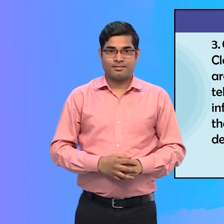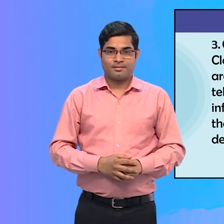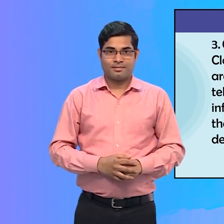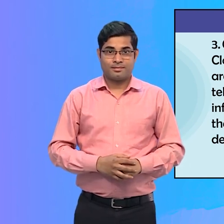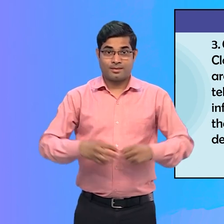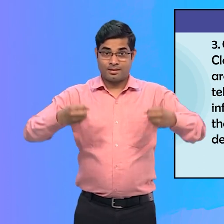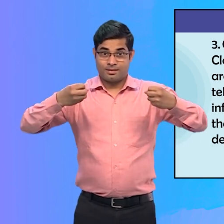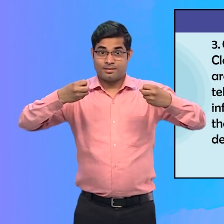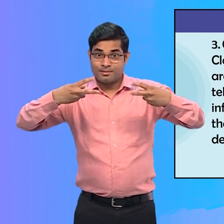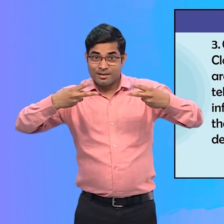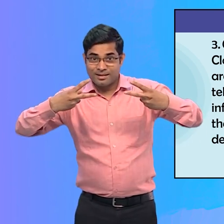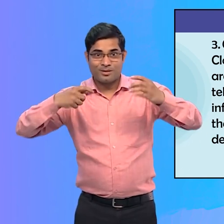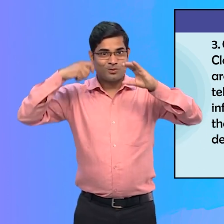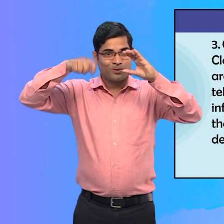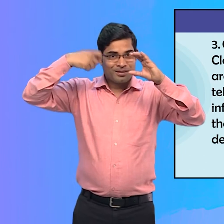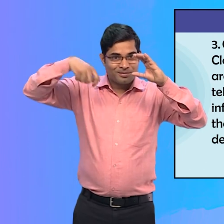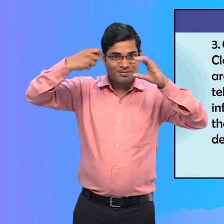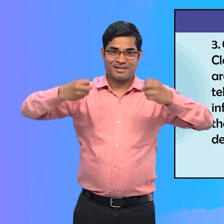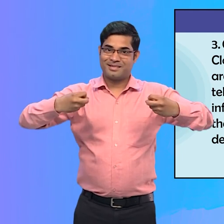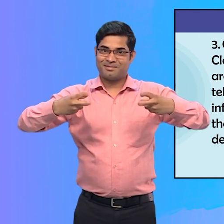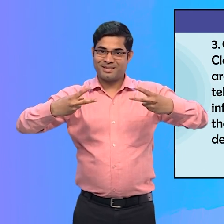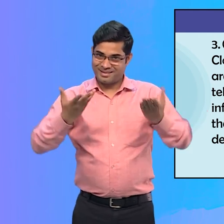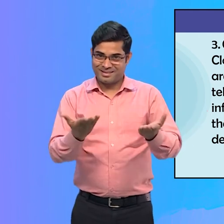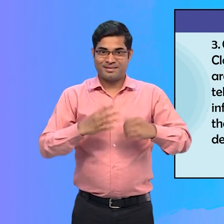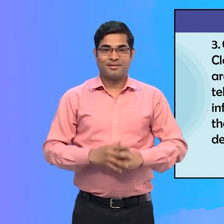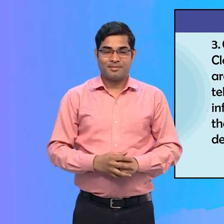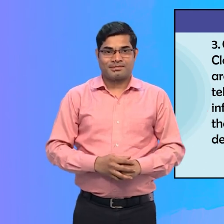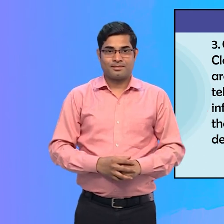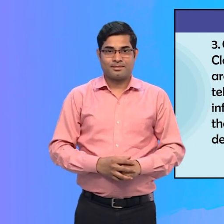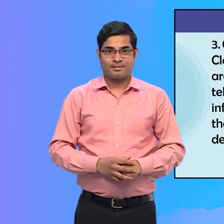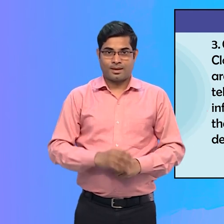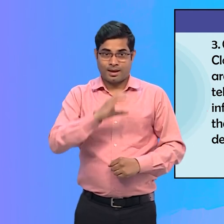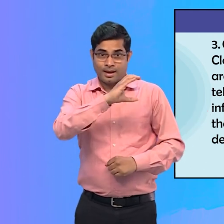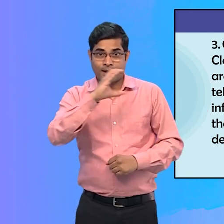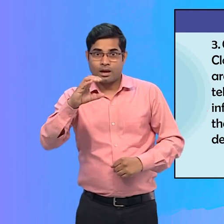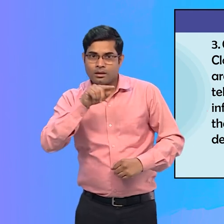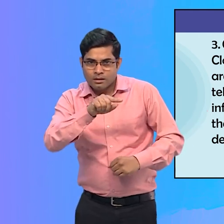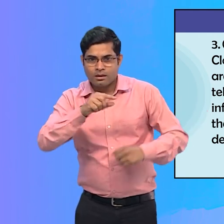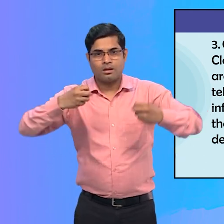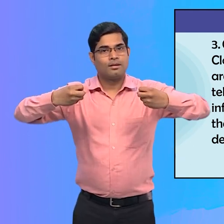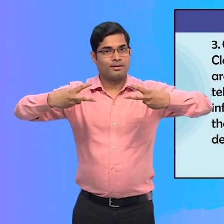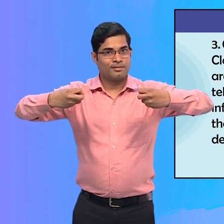Closed captioning video description. Closed captioning CC